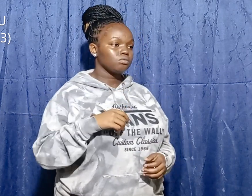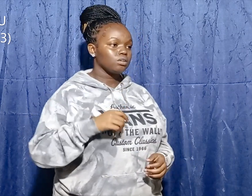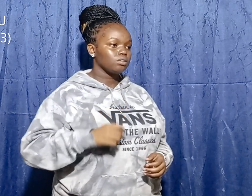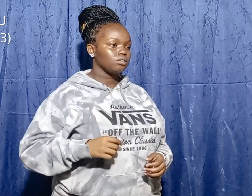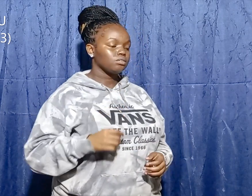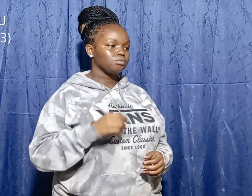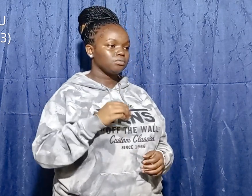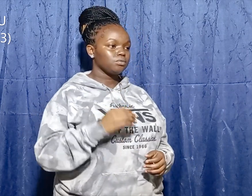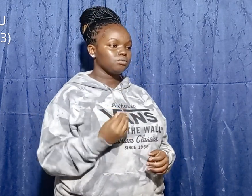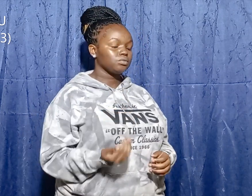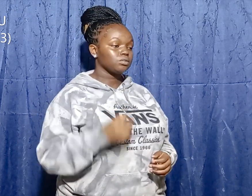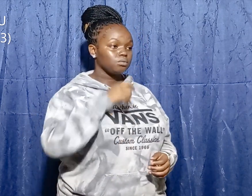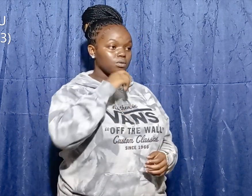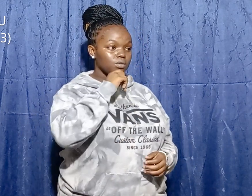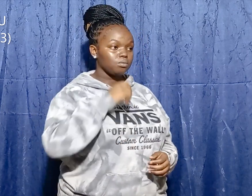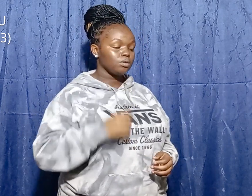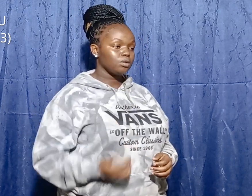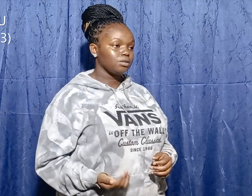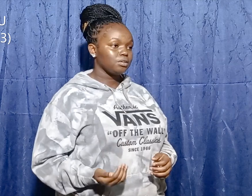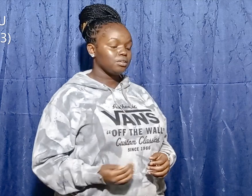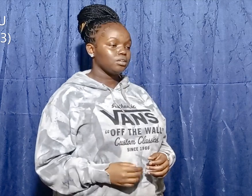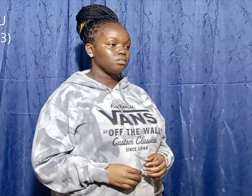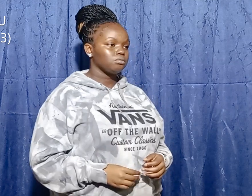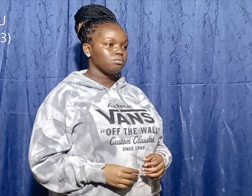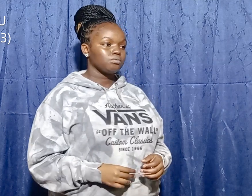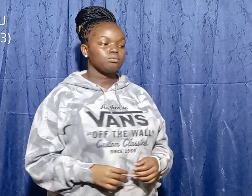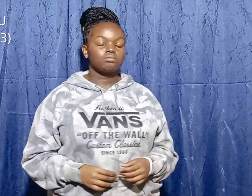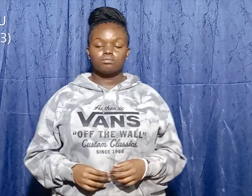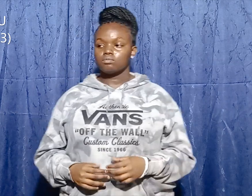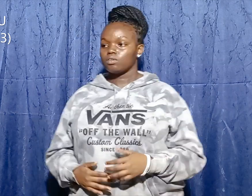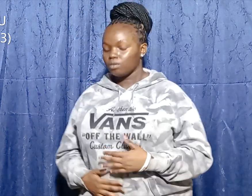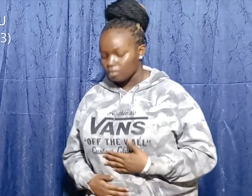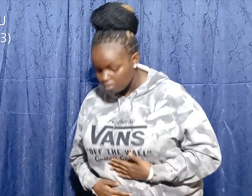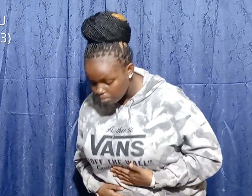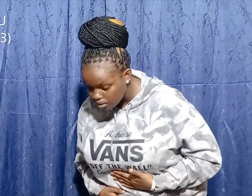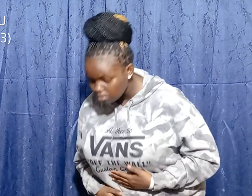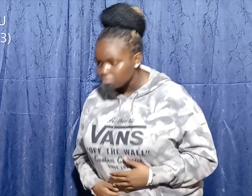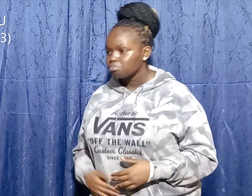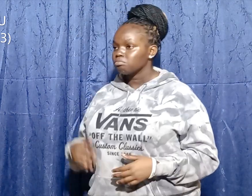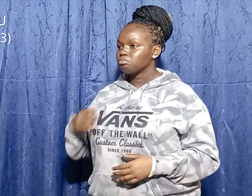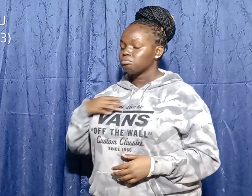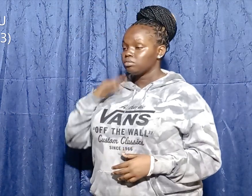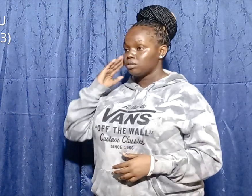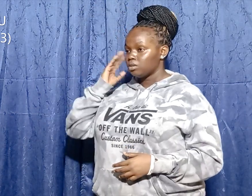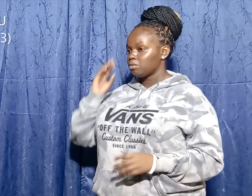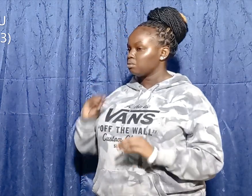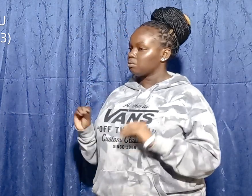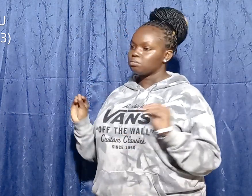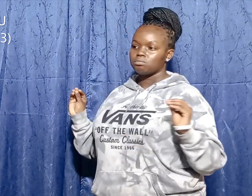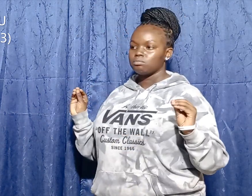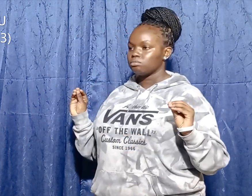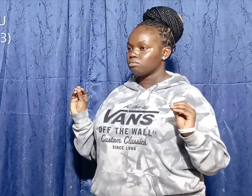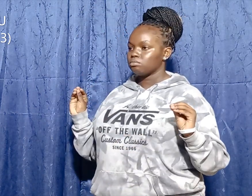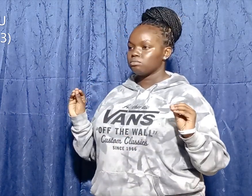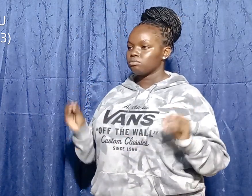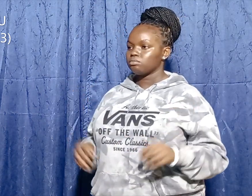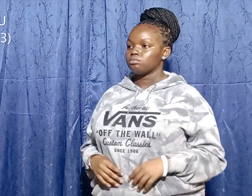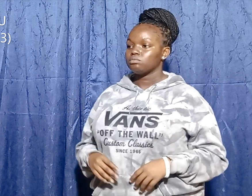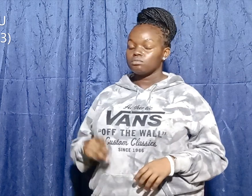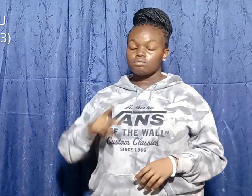Israelite soldier answered, Your majesty, me I don't know. King Saul said,